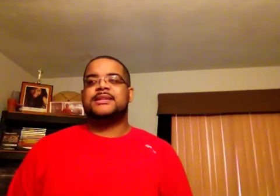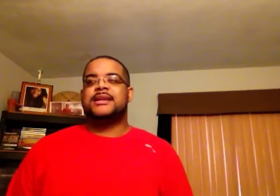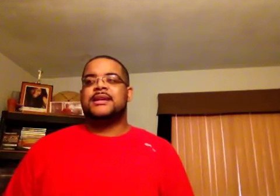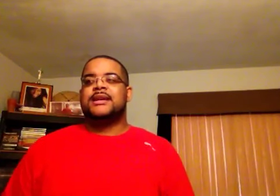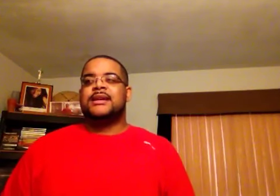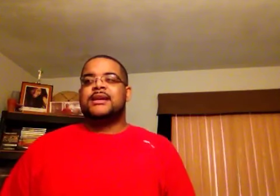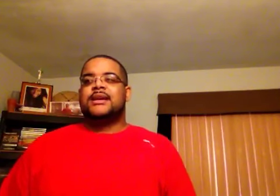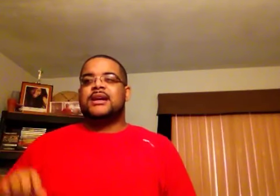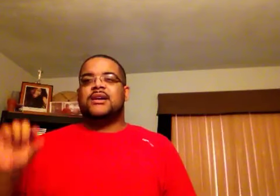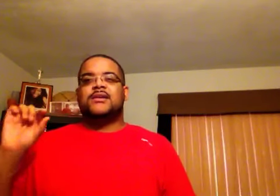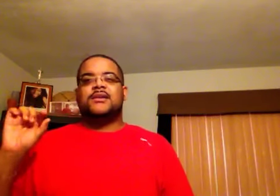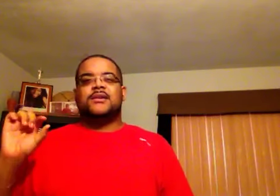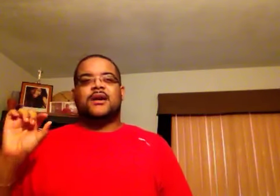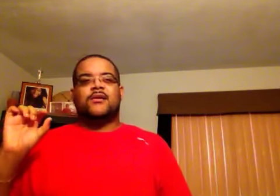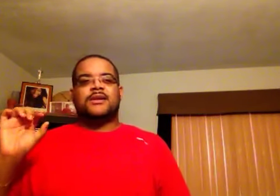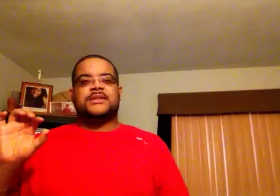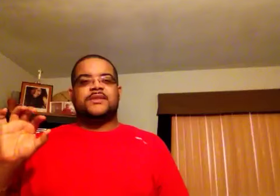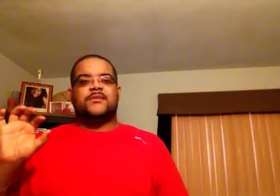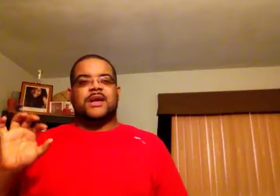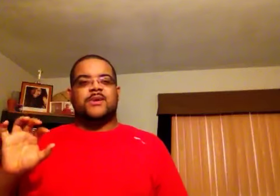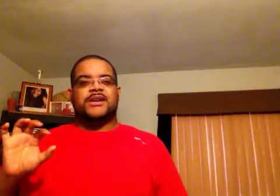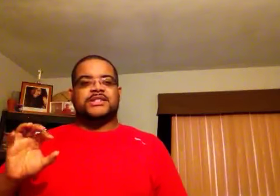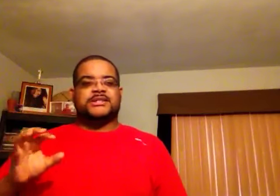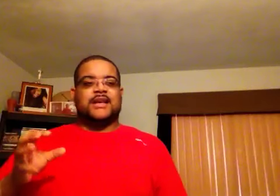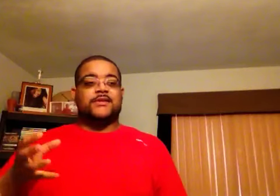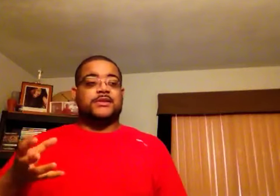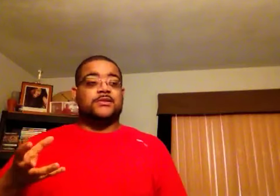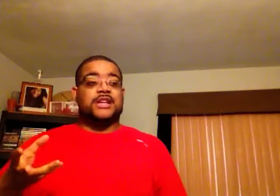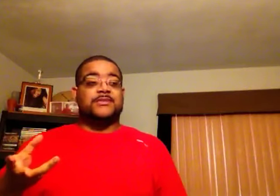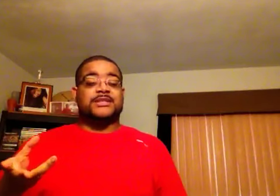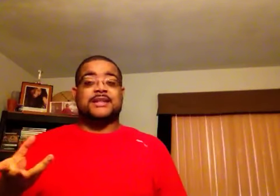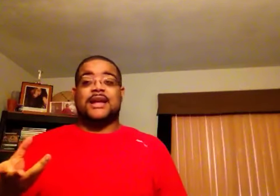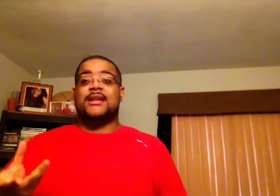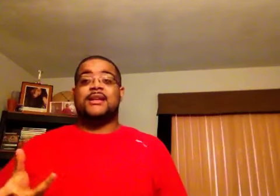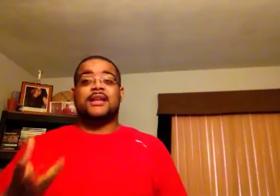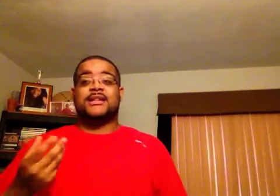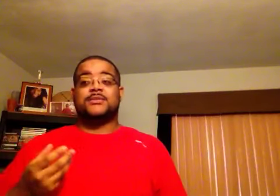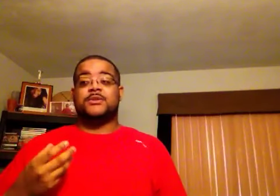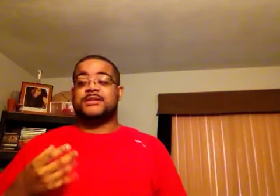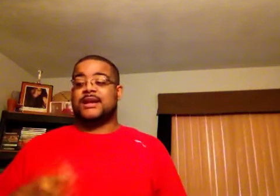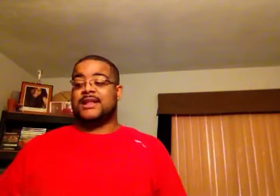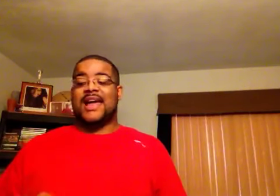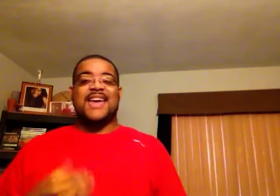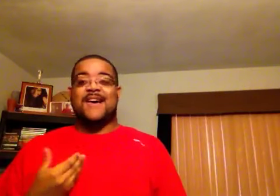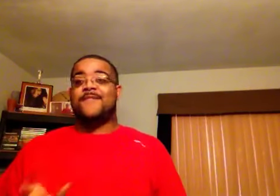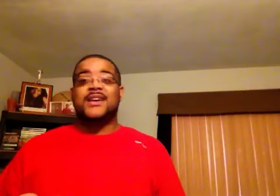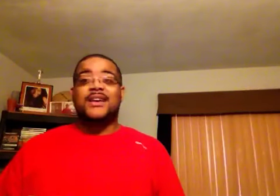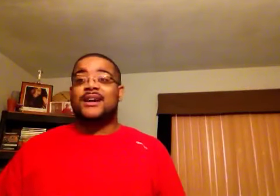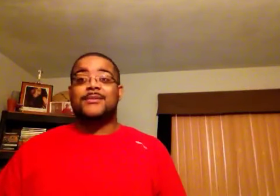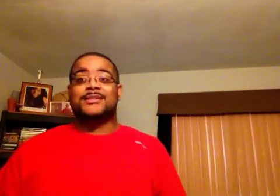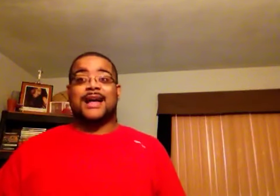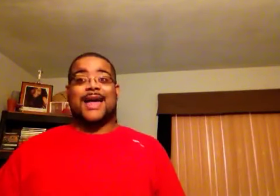aggressive in a way where it's just like, Lou James is saying, Exit Wounds saying, like, F it. I was like,